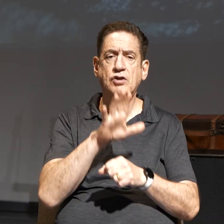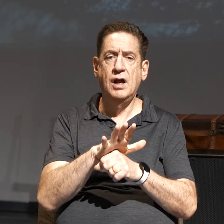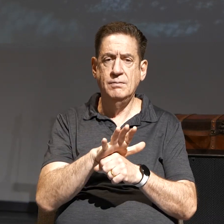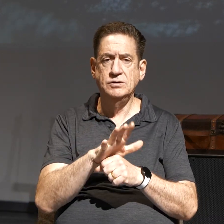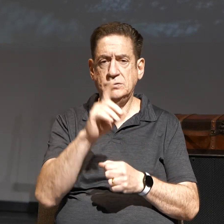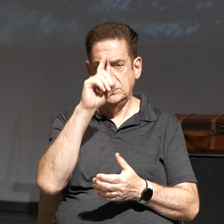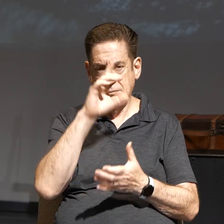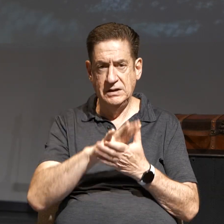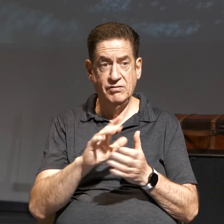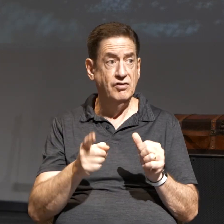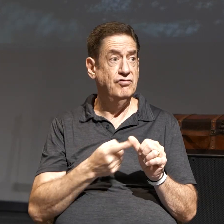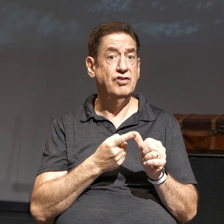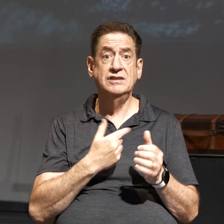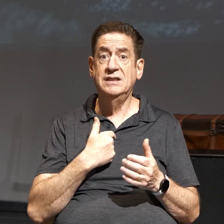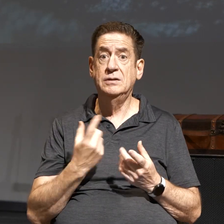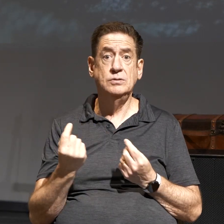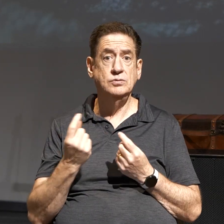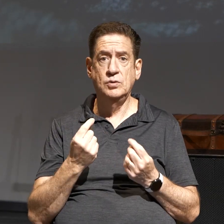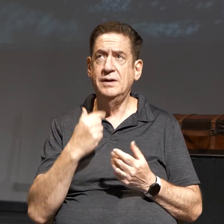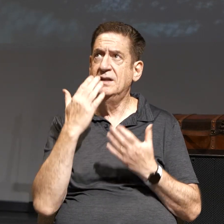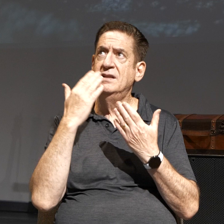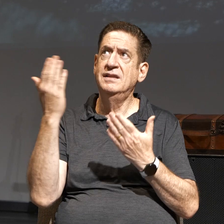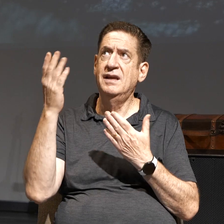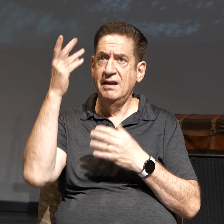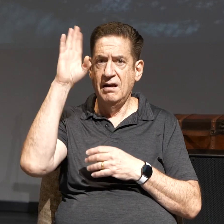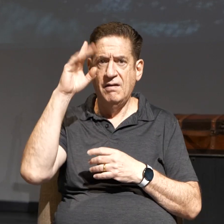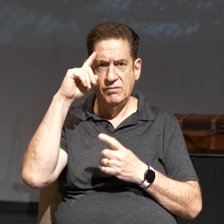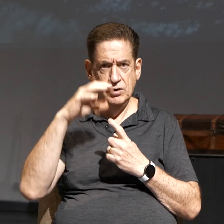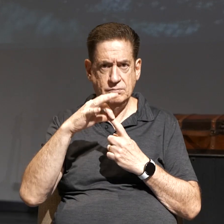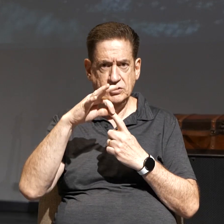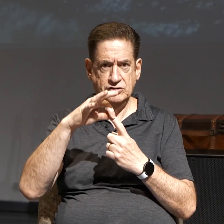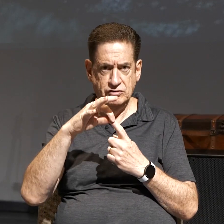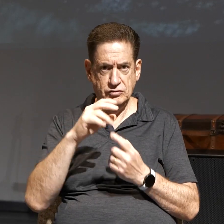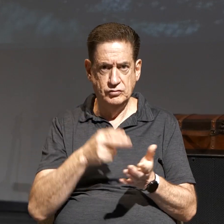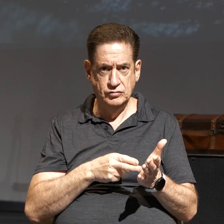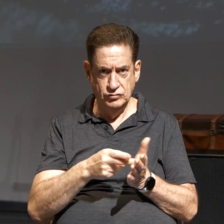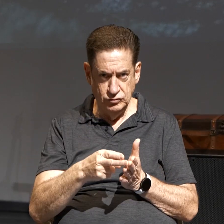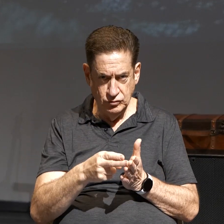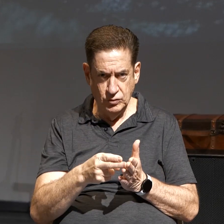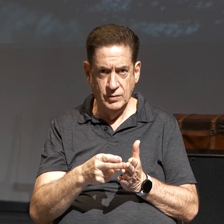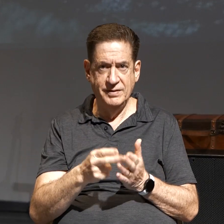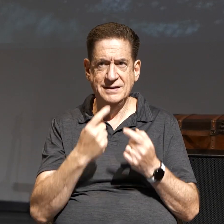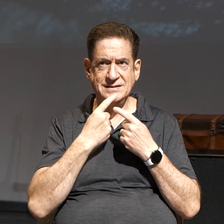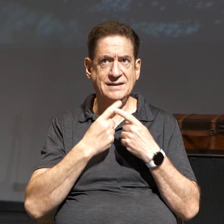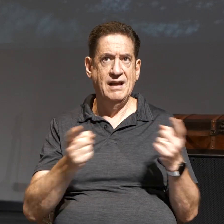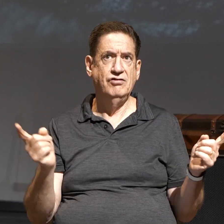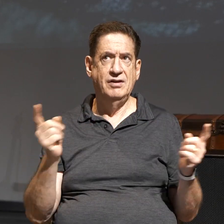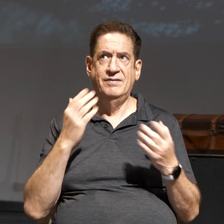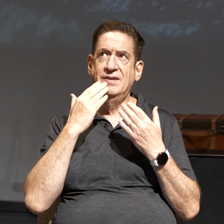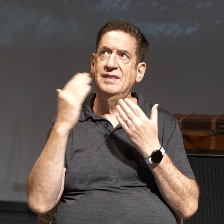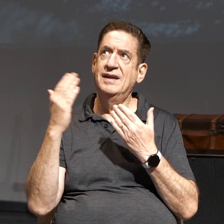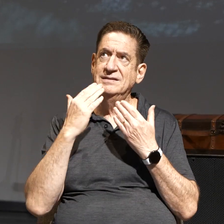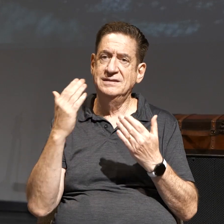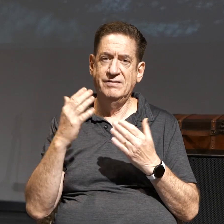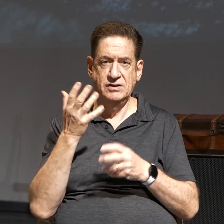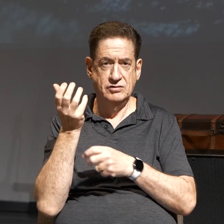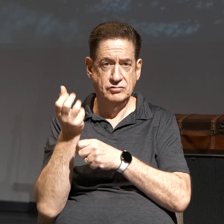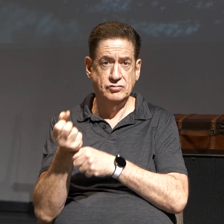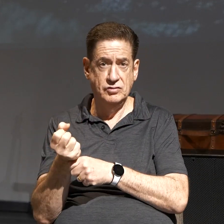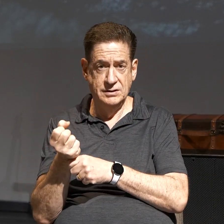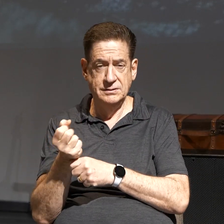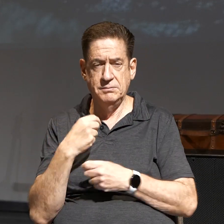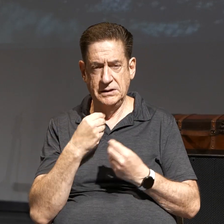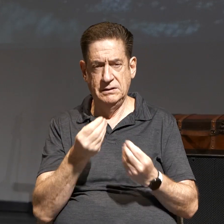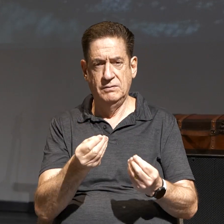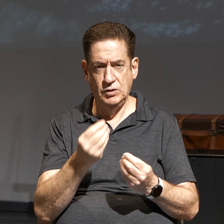So the first thing I do is we thank God for a particular truth. Turn it into a declaration of thanksgiving or trust. Let me give you one